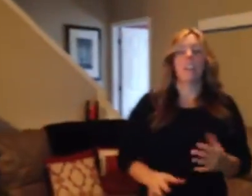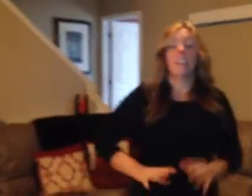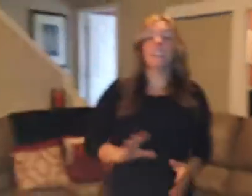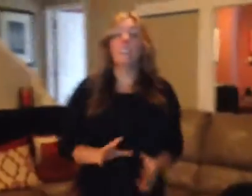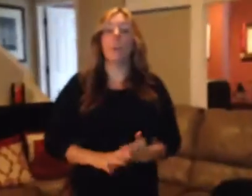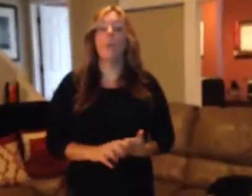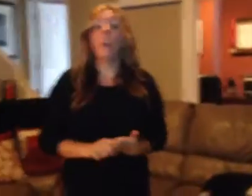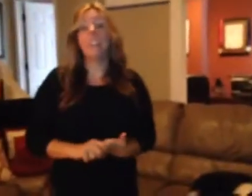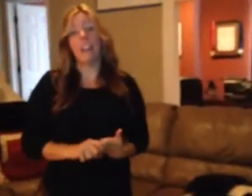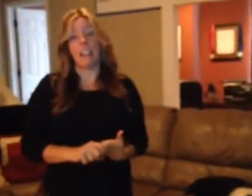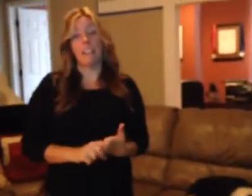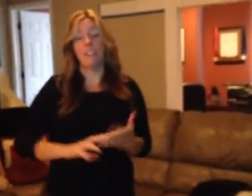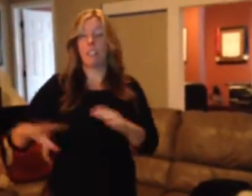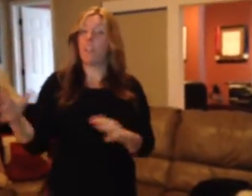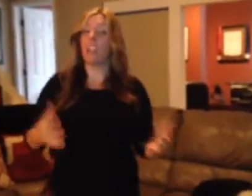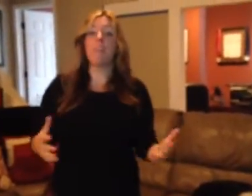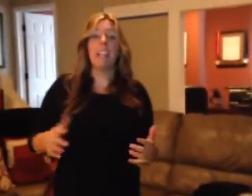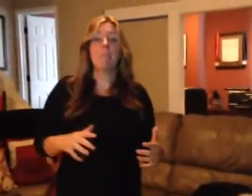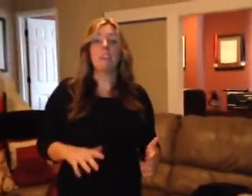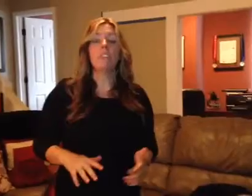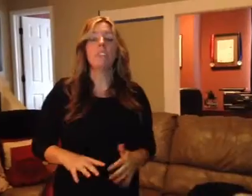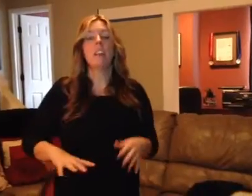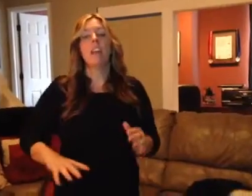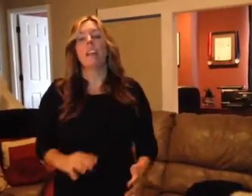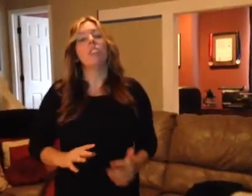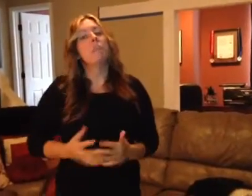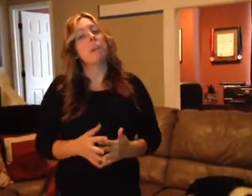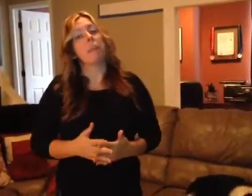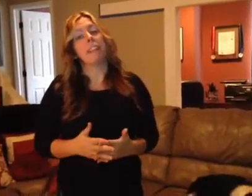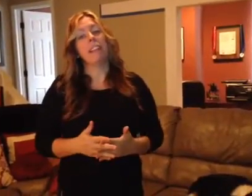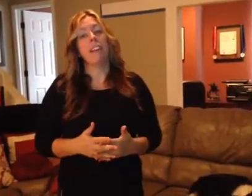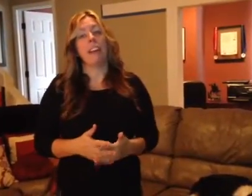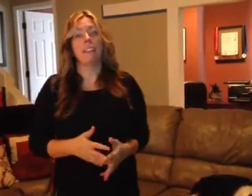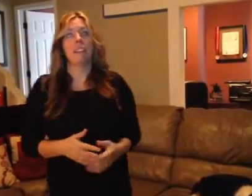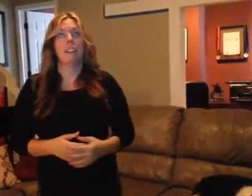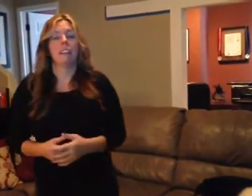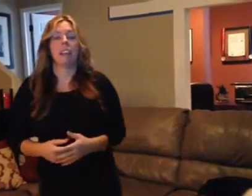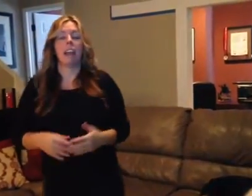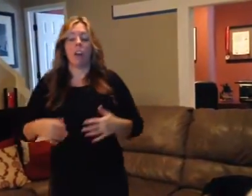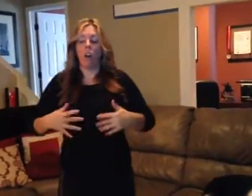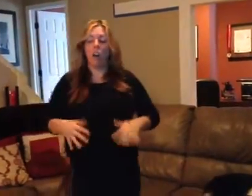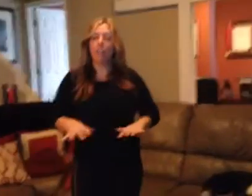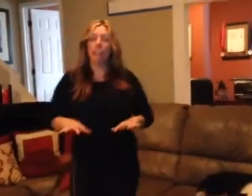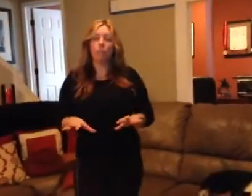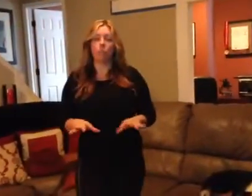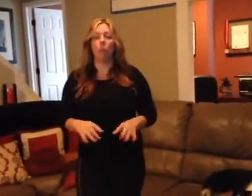This is O Holy Night. Just follow my hand motions and you'll be completely fine. All the angels are